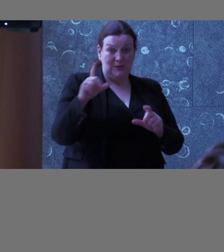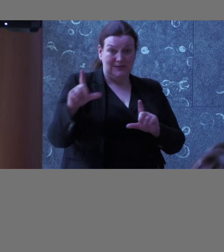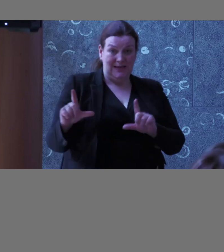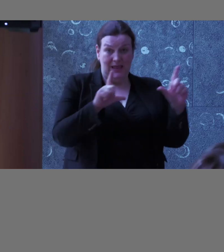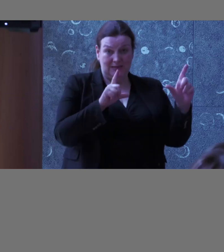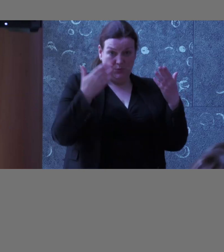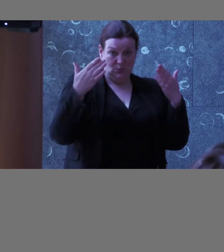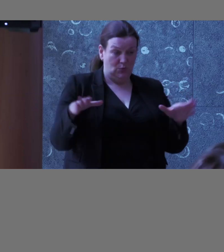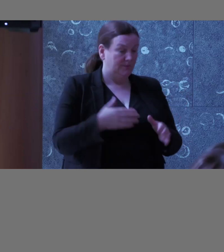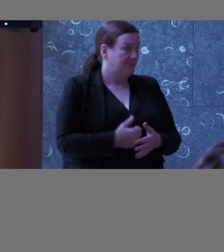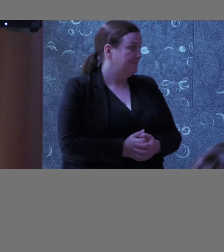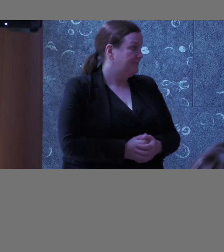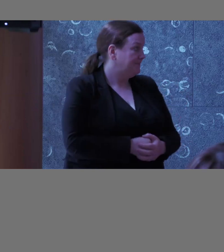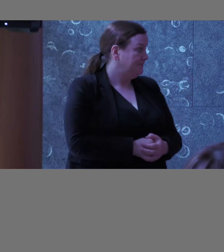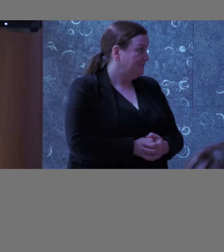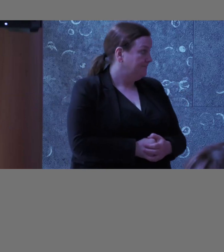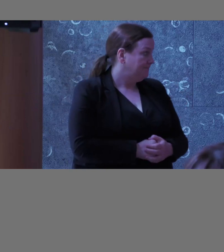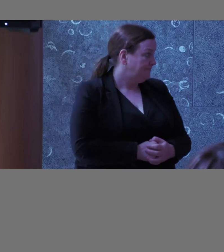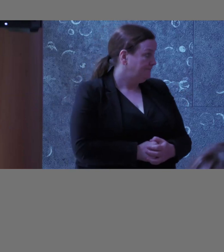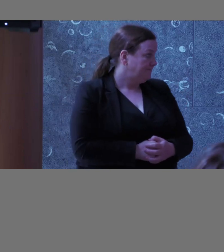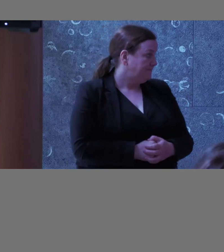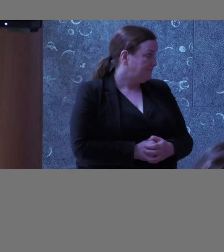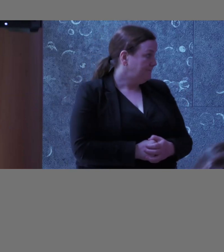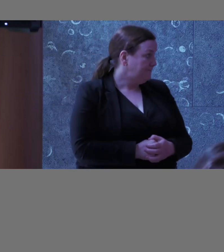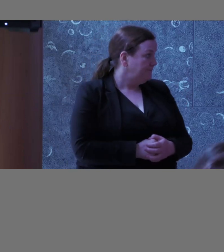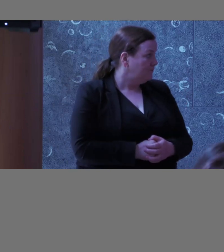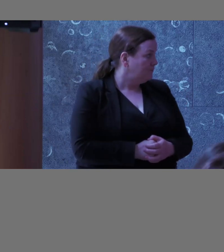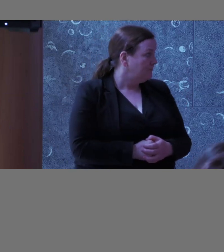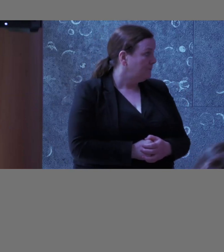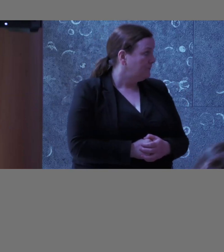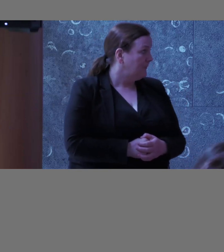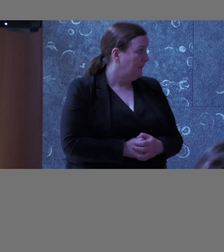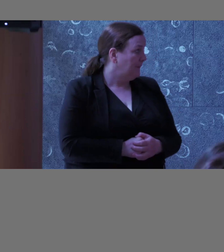that we'll hopefully be able to go through now.